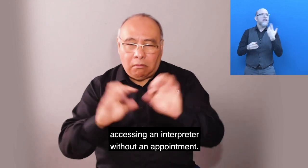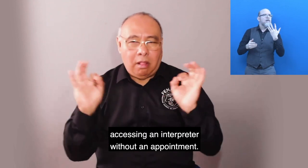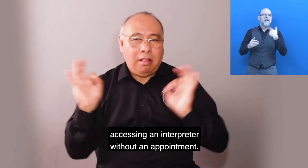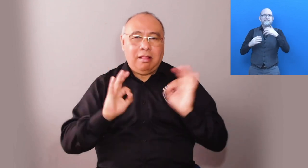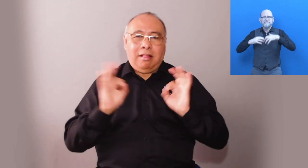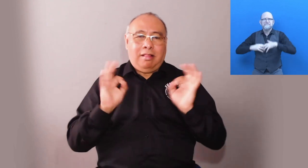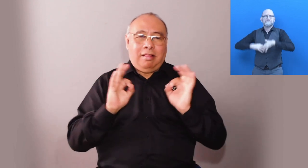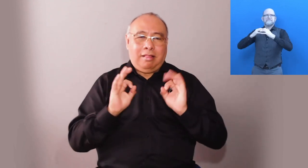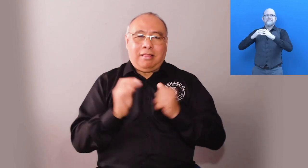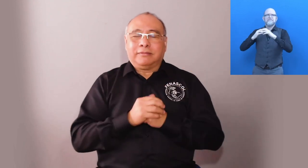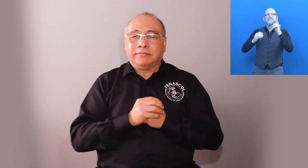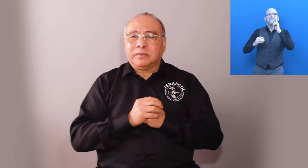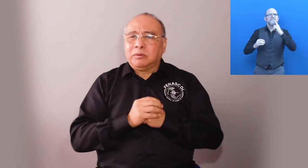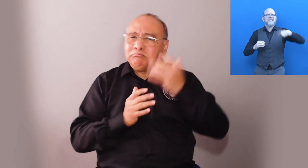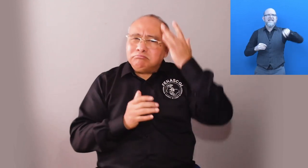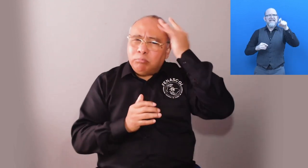an appointment.